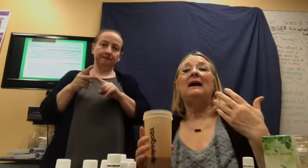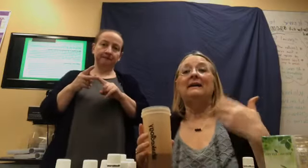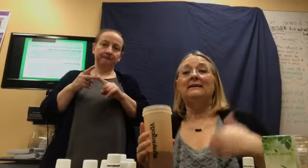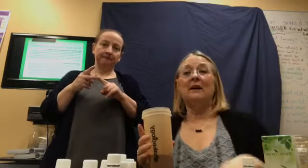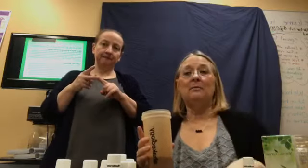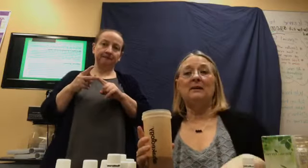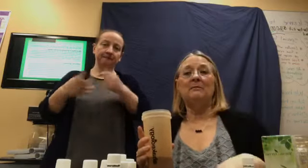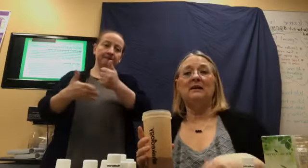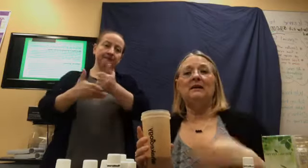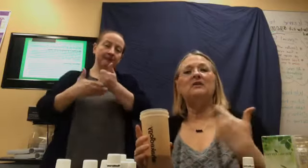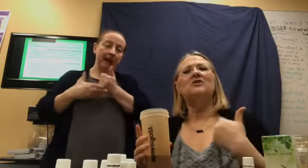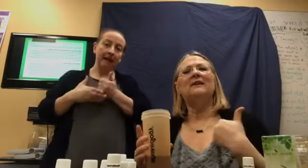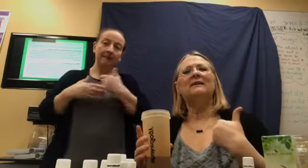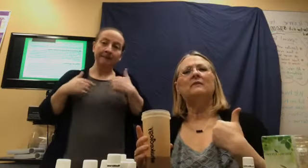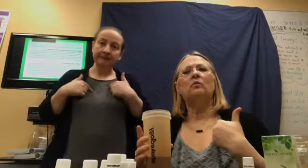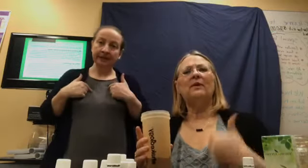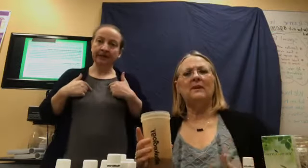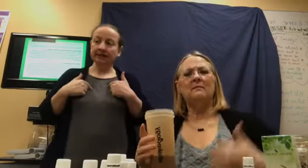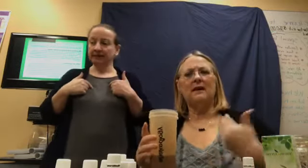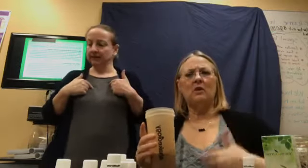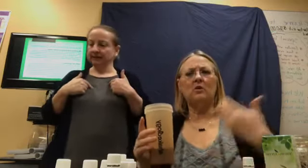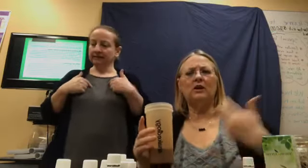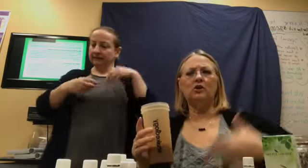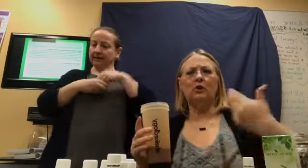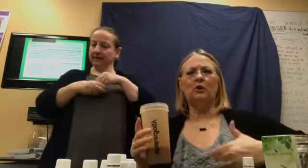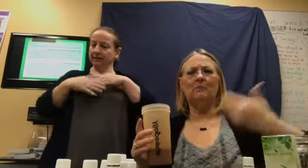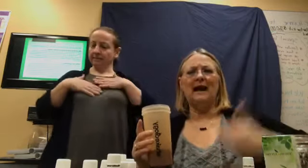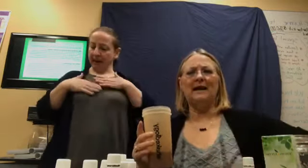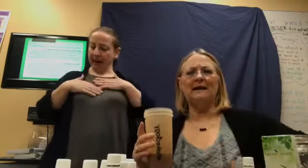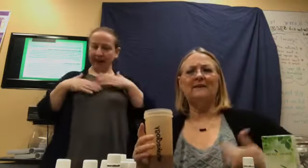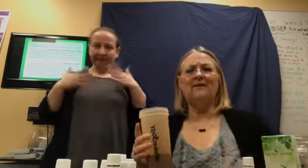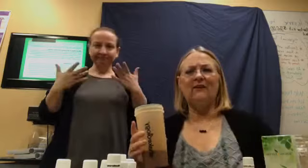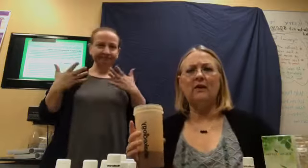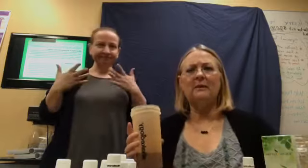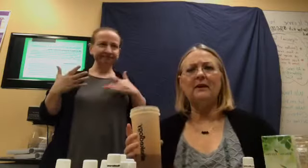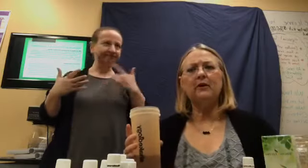It's helping me just within my own eternal body to feel better.